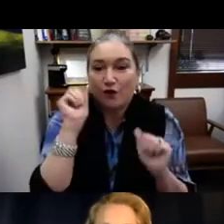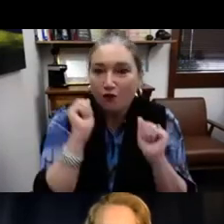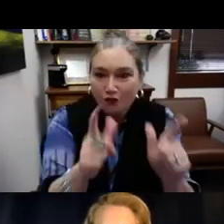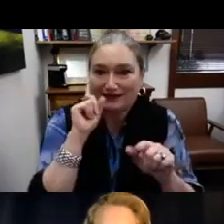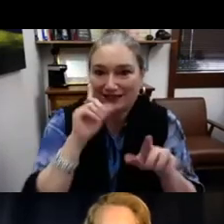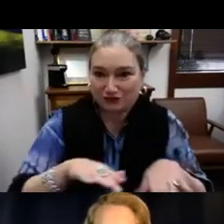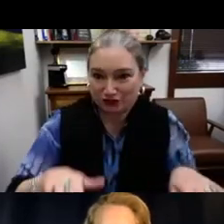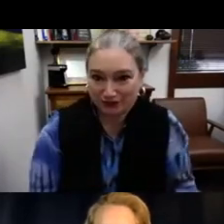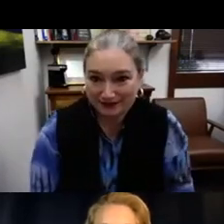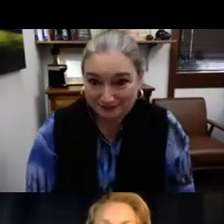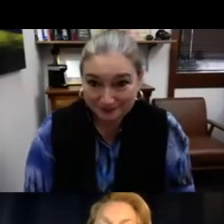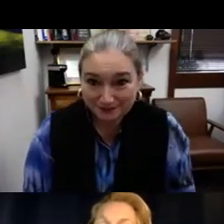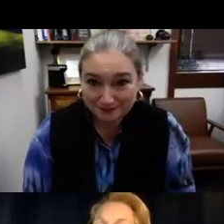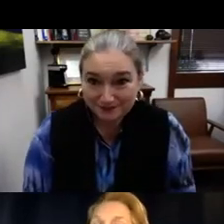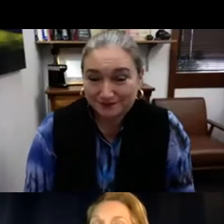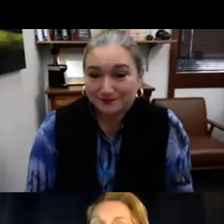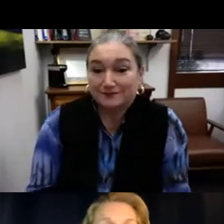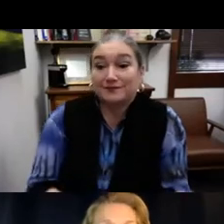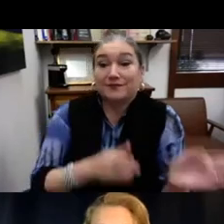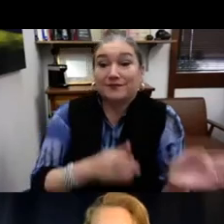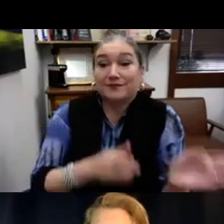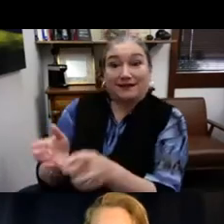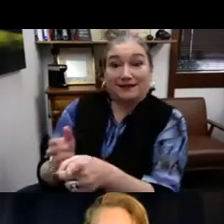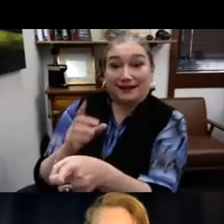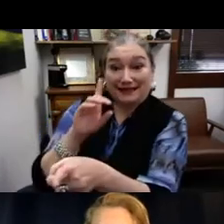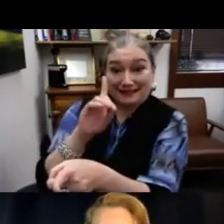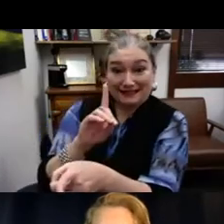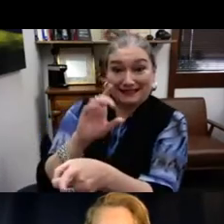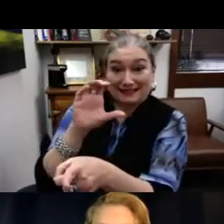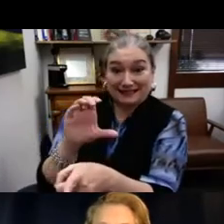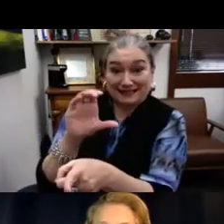and rebuild the system. That's something that would work for all deaf children.